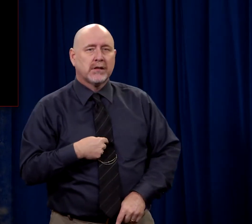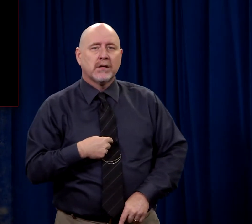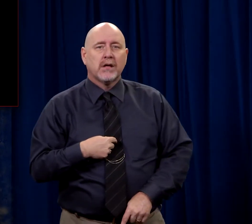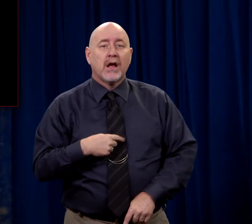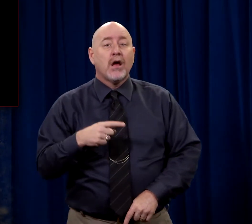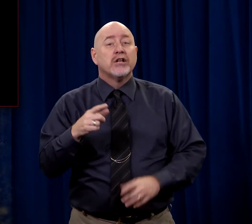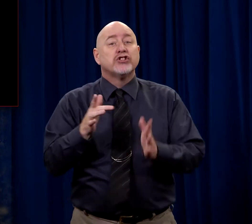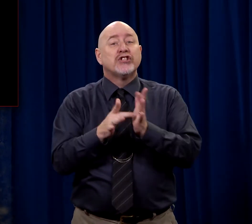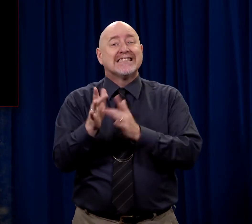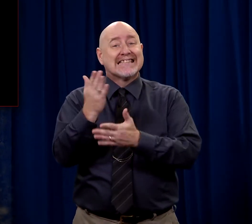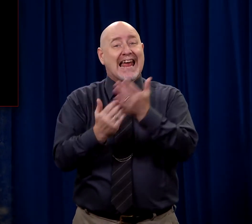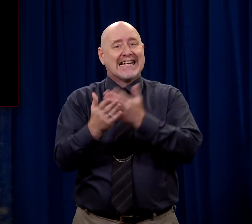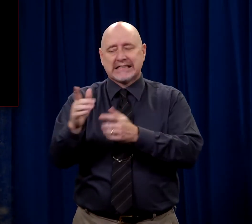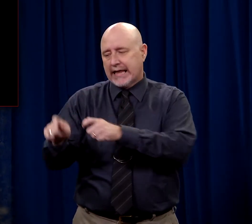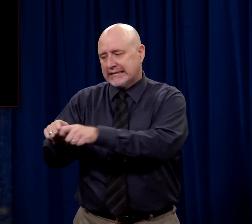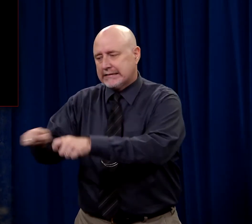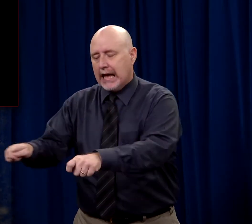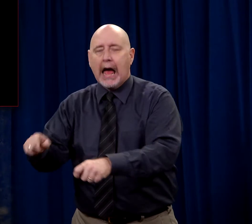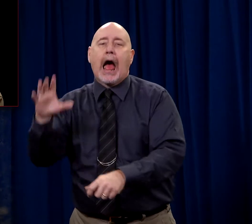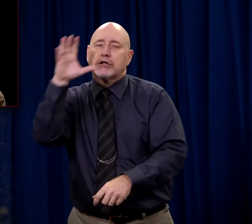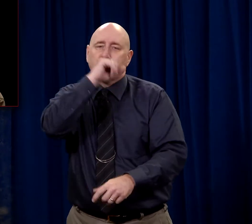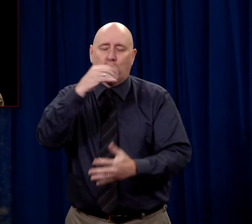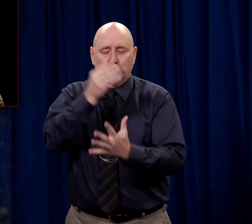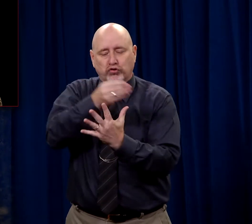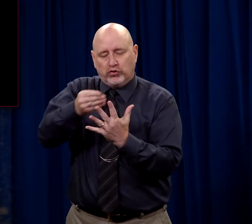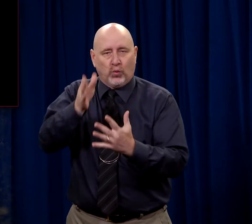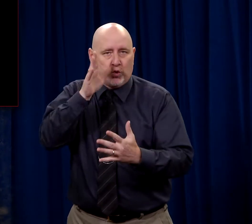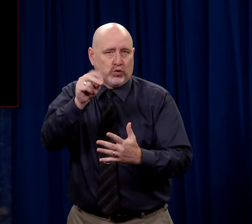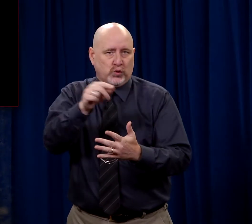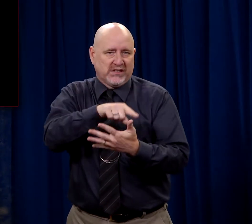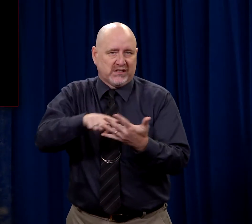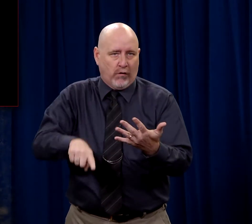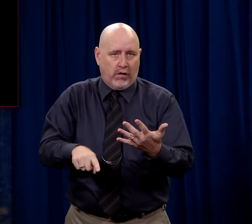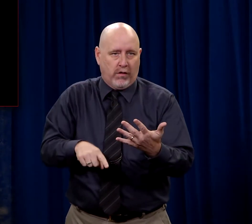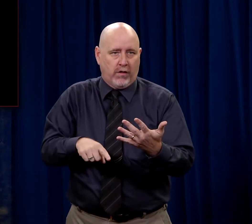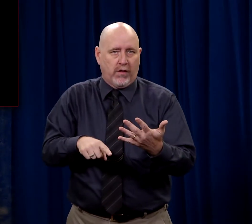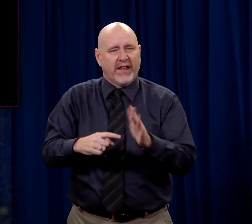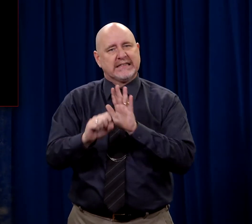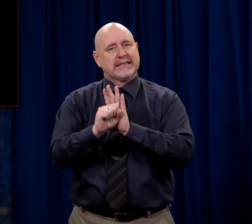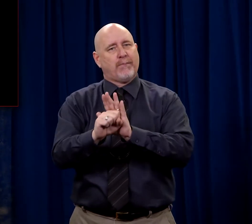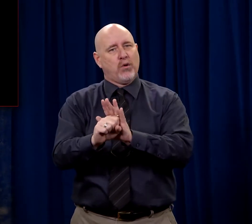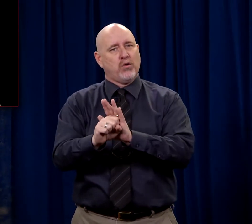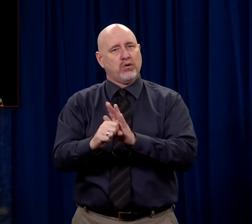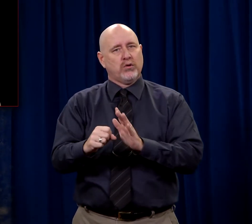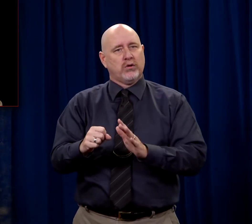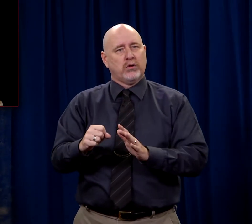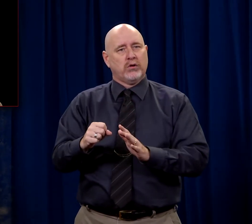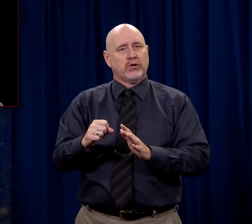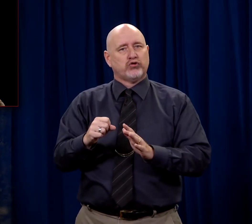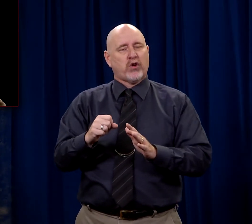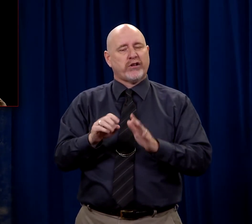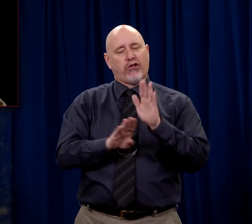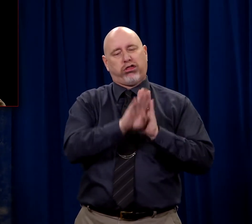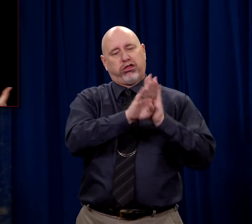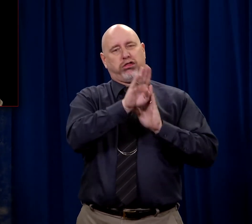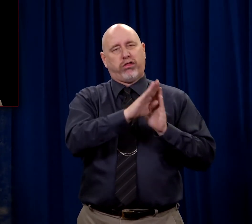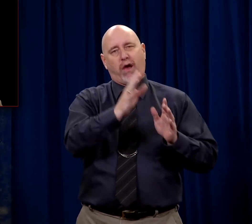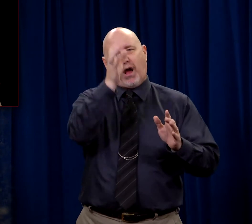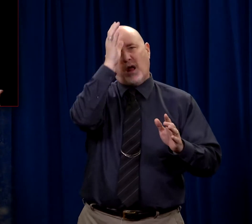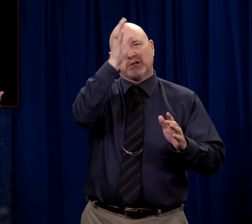They tie His hands. I suppose they're going to do several things through this that symbolically try to trump up the idea,